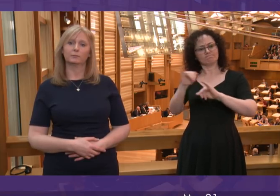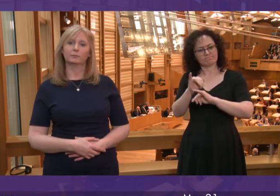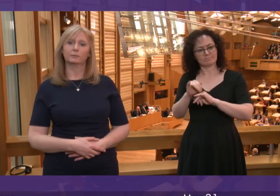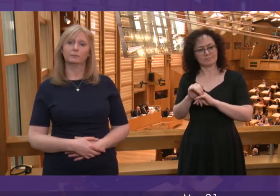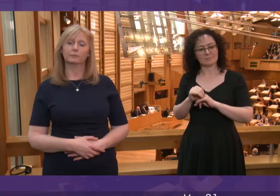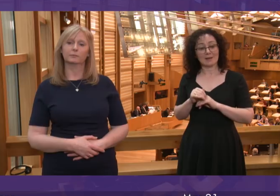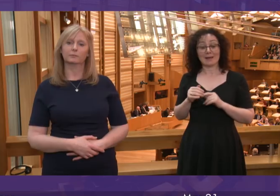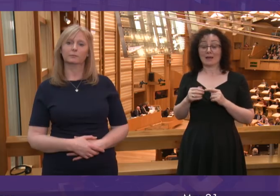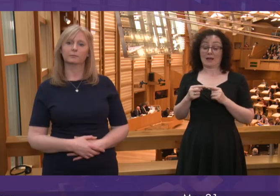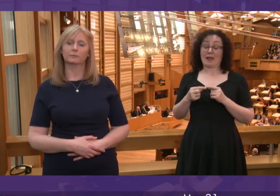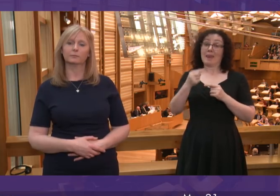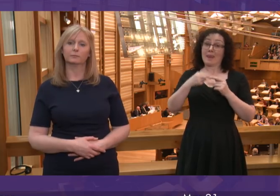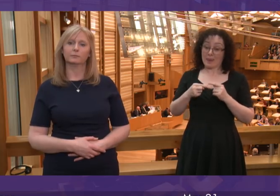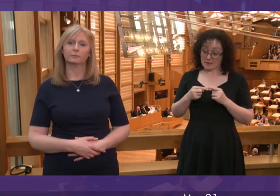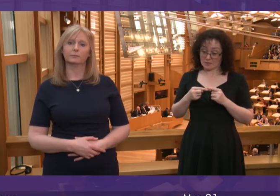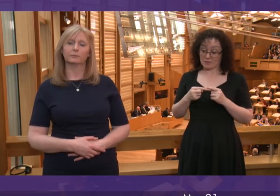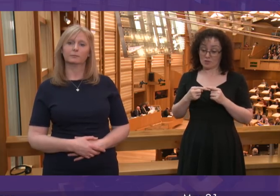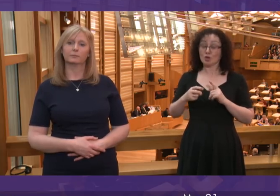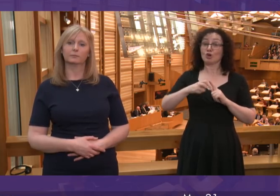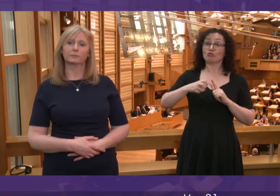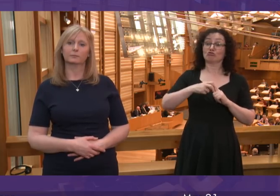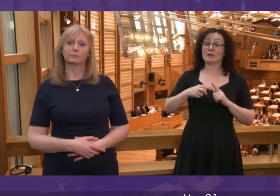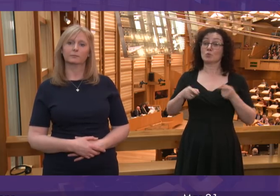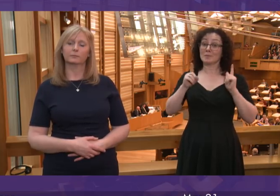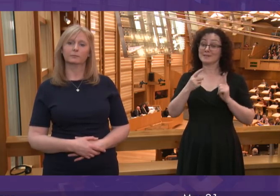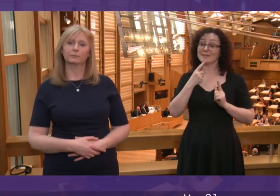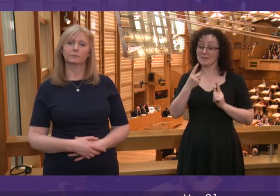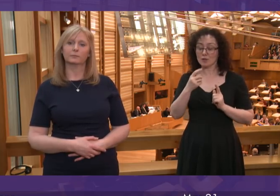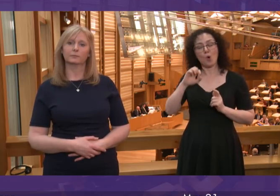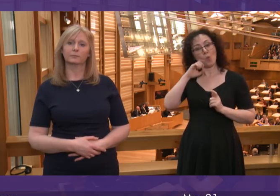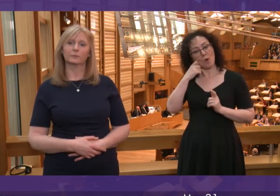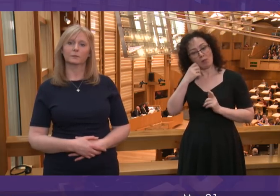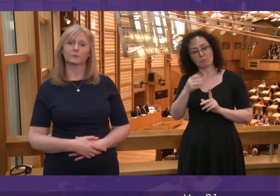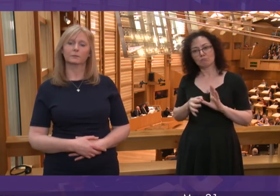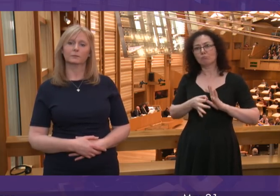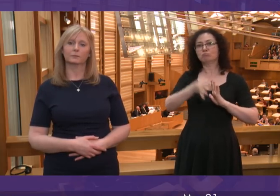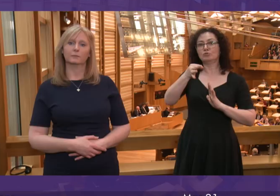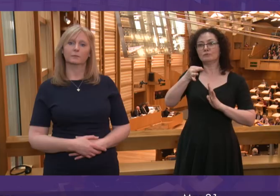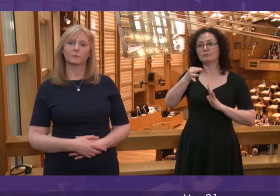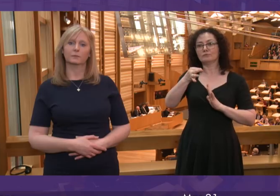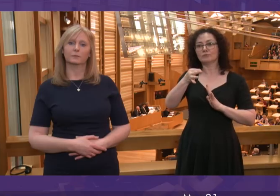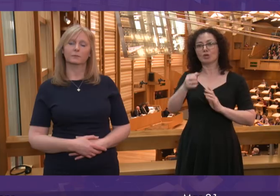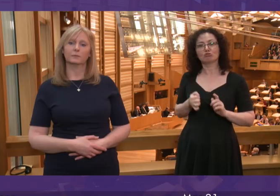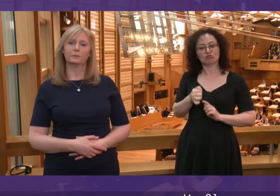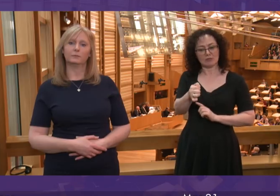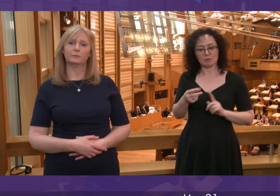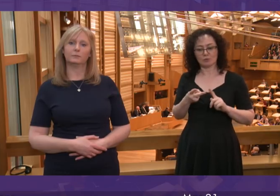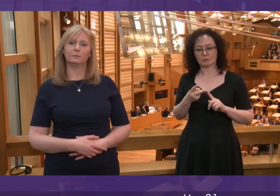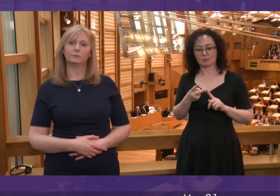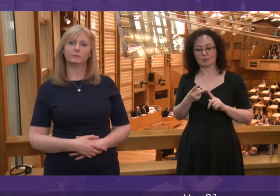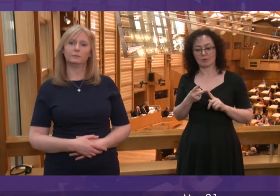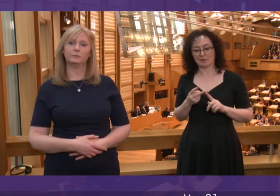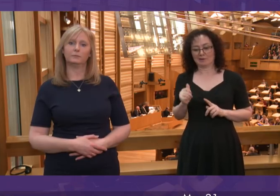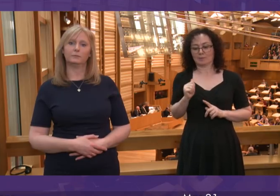Mr Yousaf said in this chamber, and I quote, there will be an upgrade in the rolling stock later in 2018 or early in 2019.